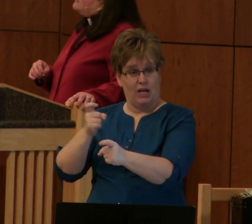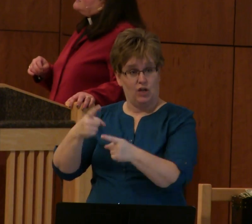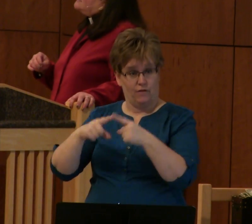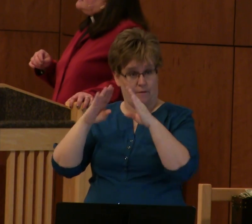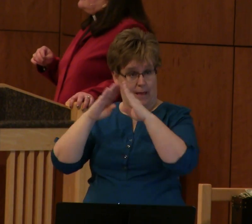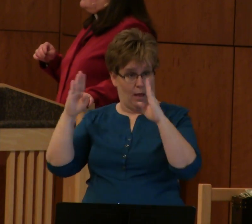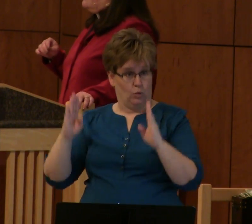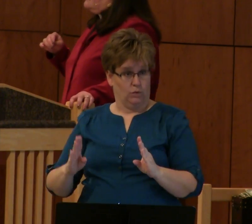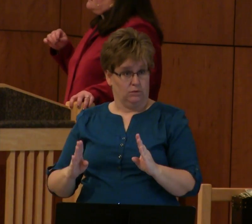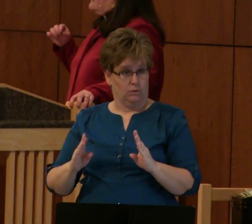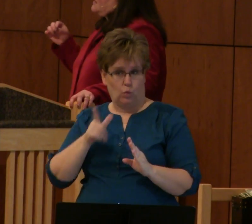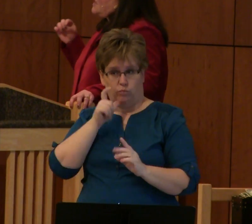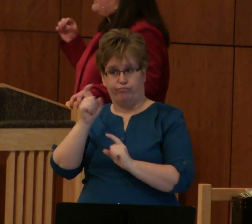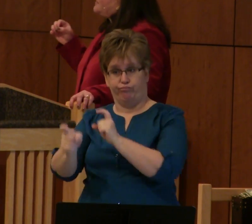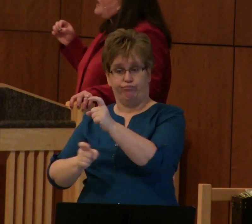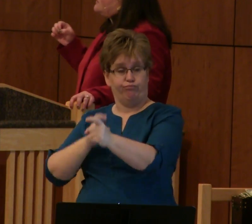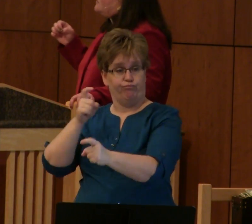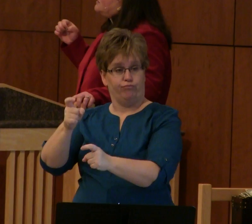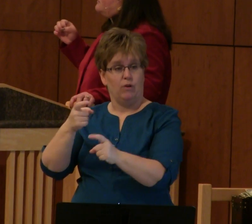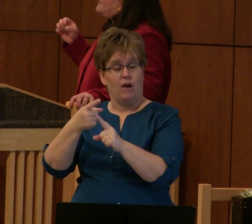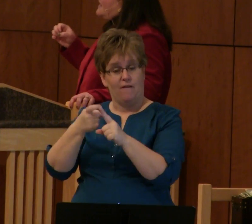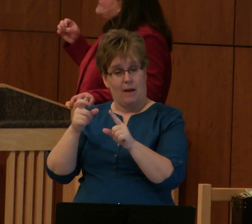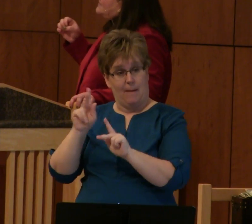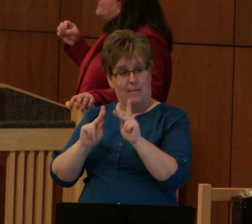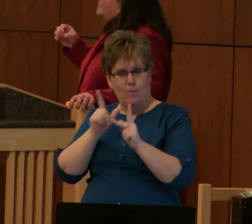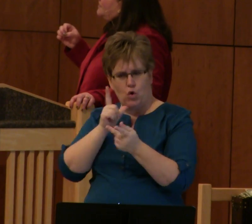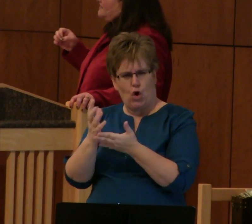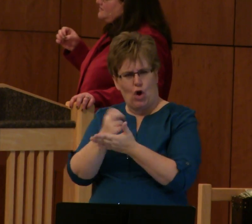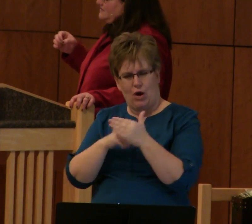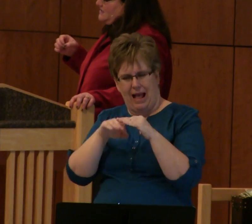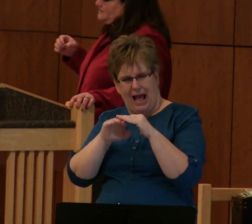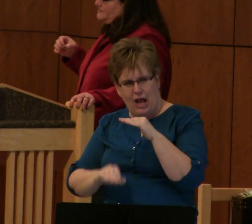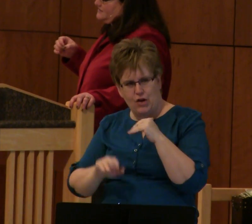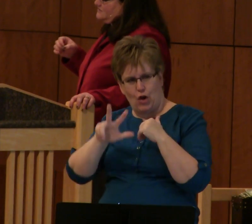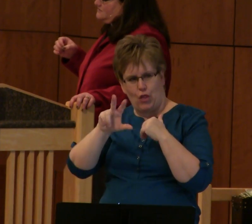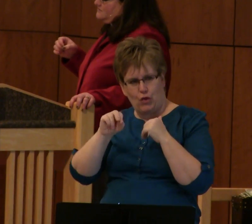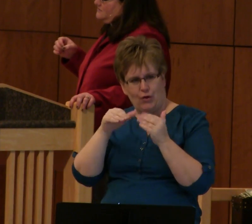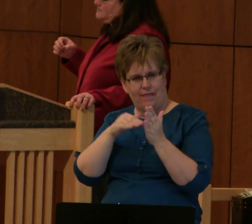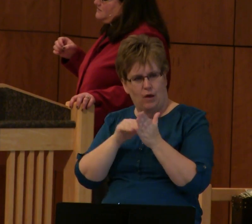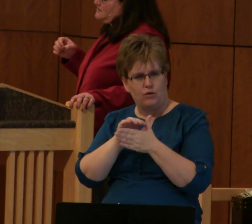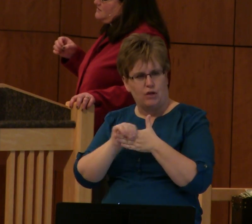households, it comes from households with less than $30,000.